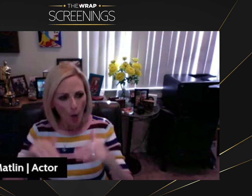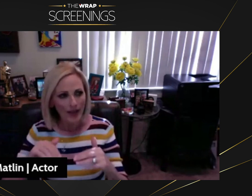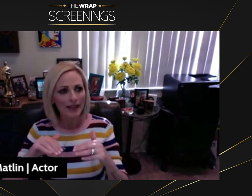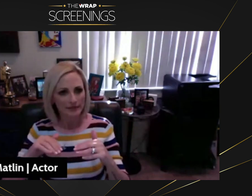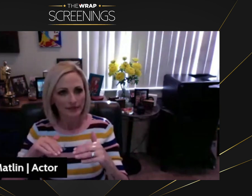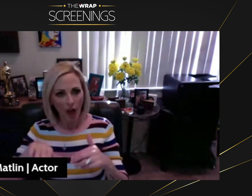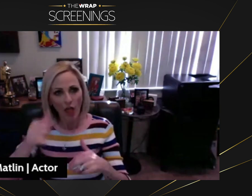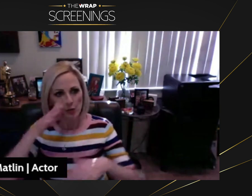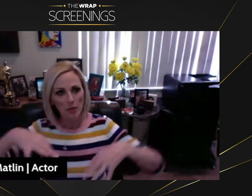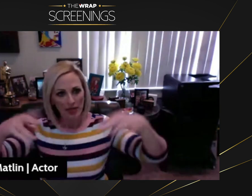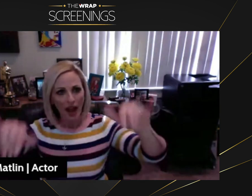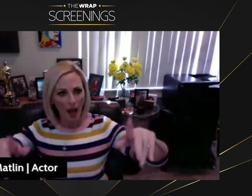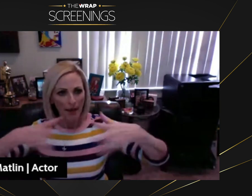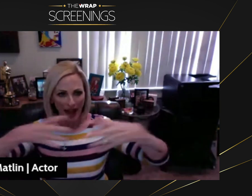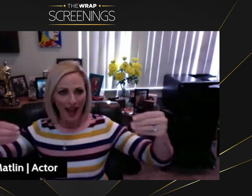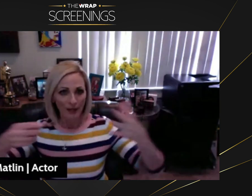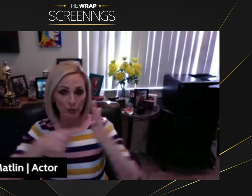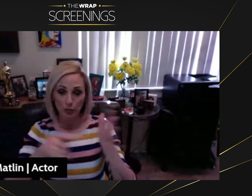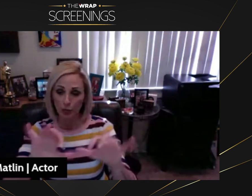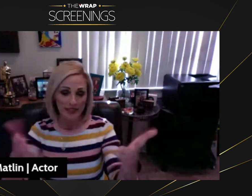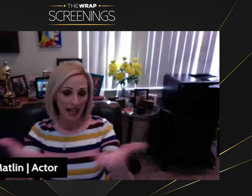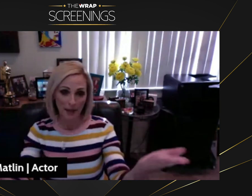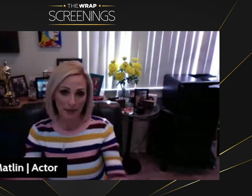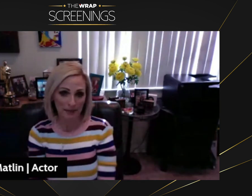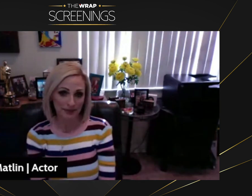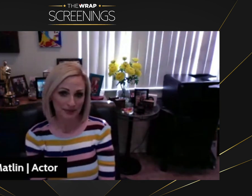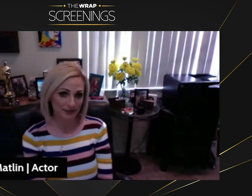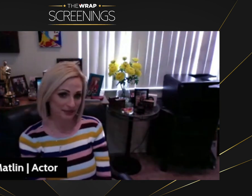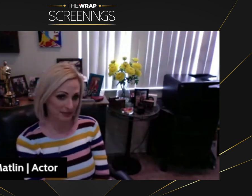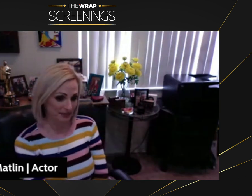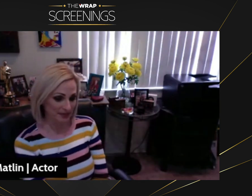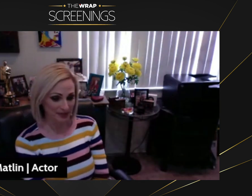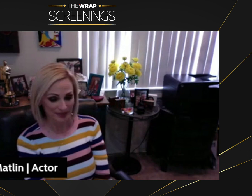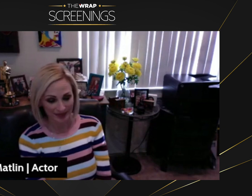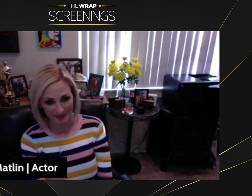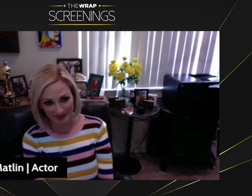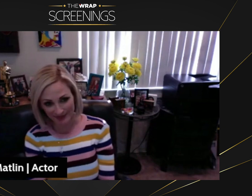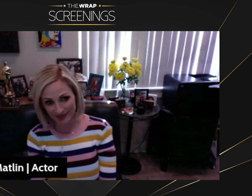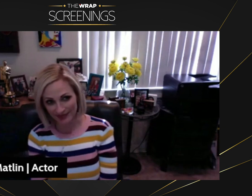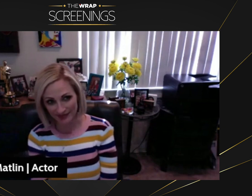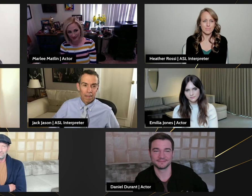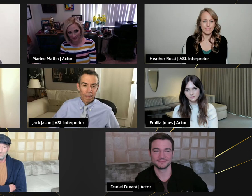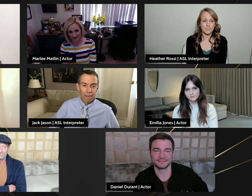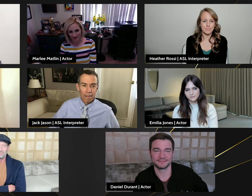That is a very priceless thing. And I'm sure that once they see how well we did it, everybody will pick up on it.